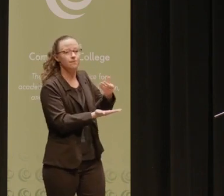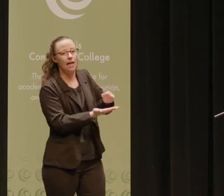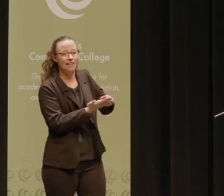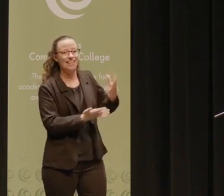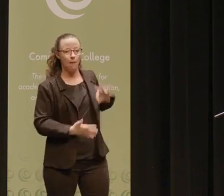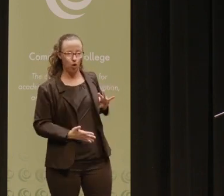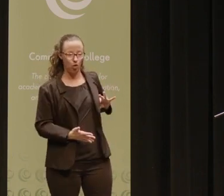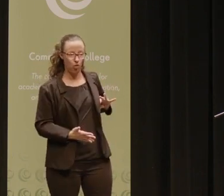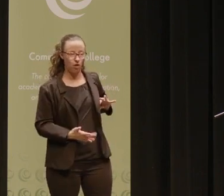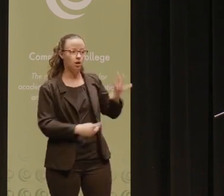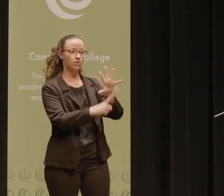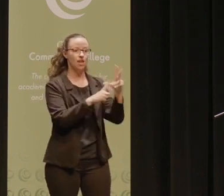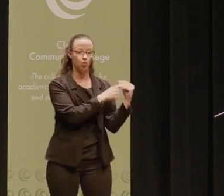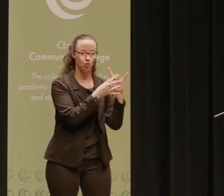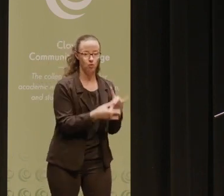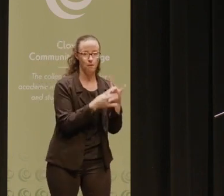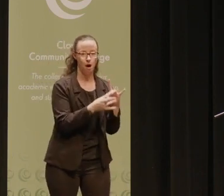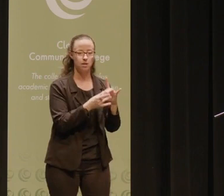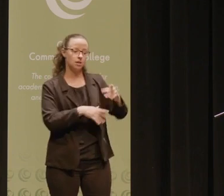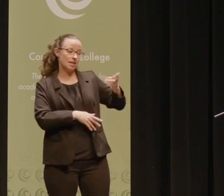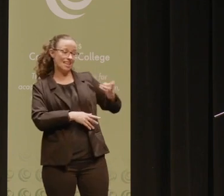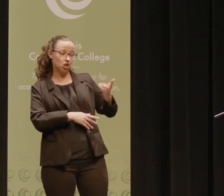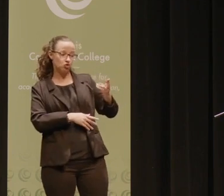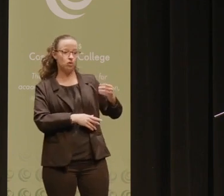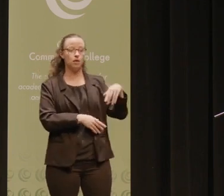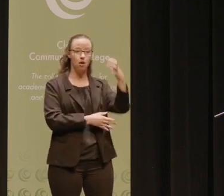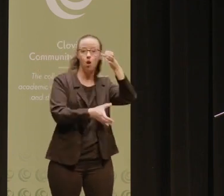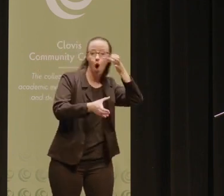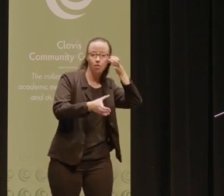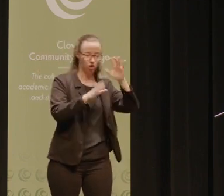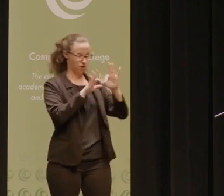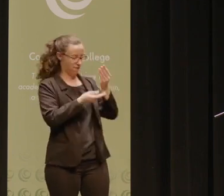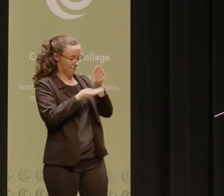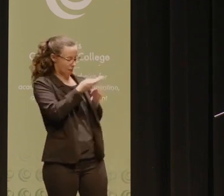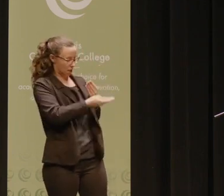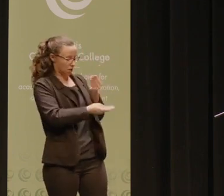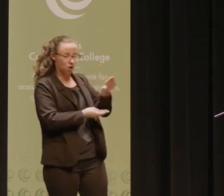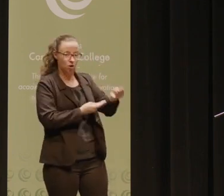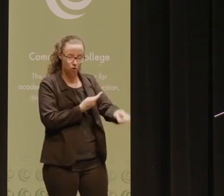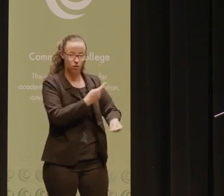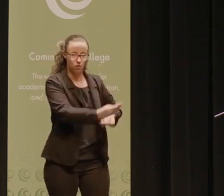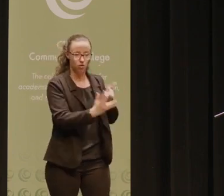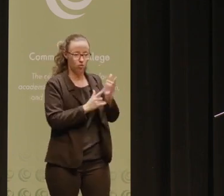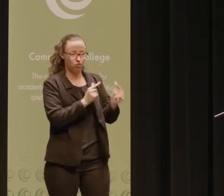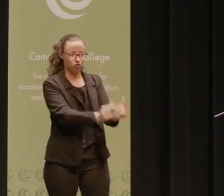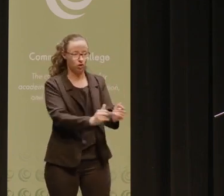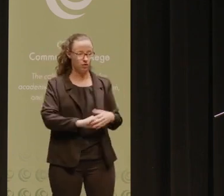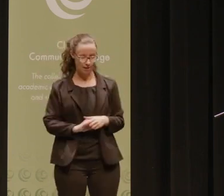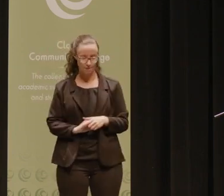cultural bonds, histories, and knowledge, and the traditions that are passed down across generations.